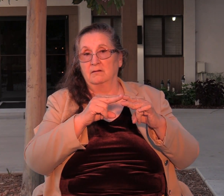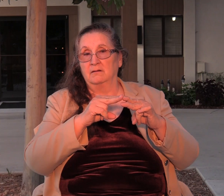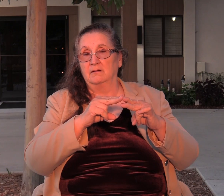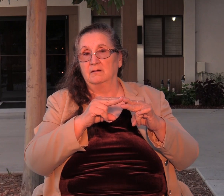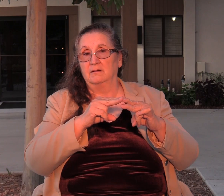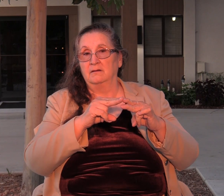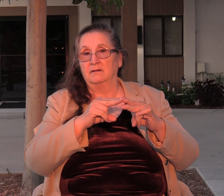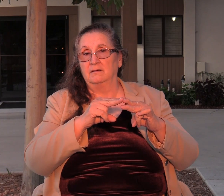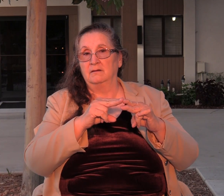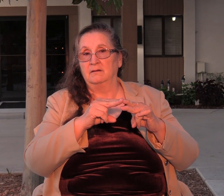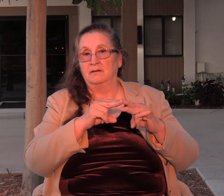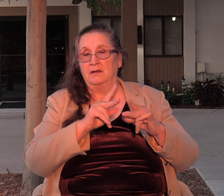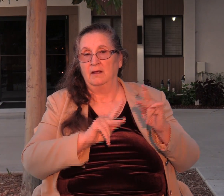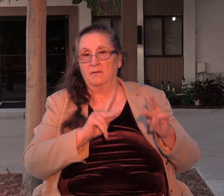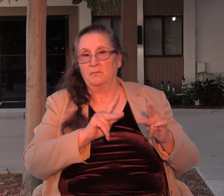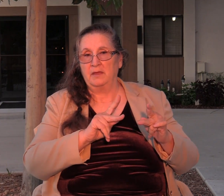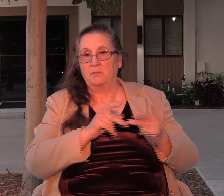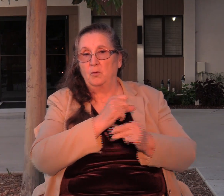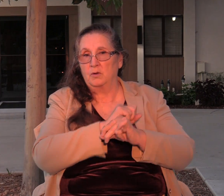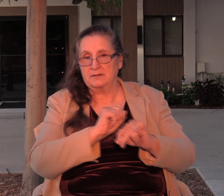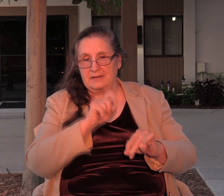the people were safe in that tower